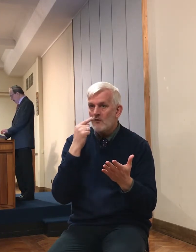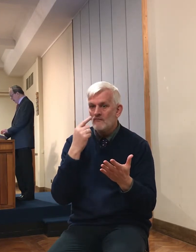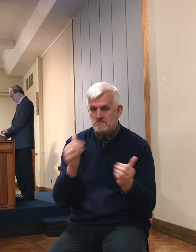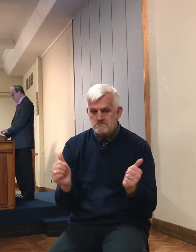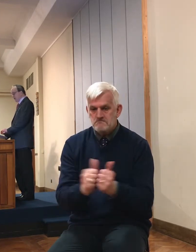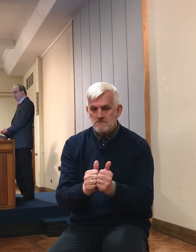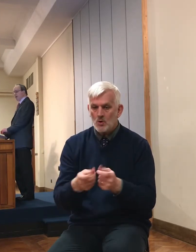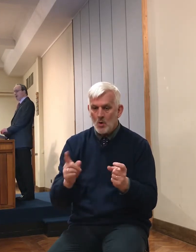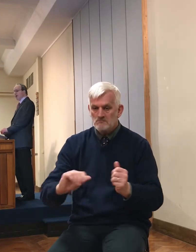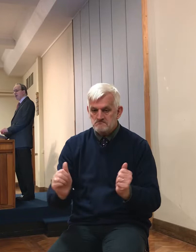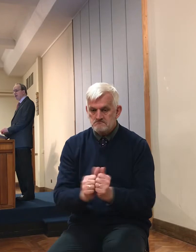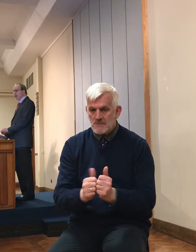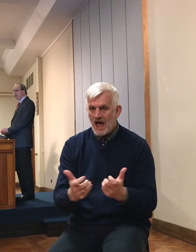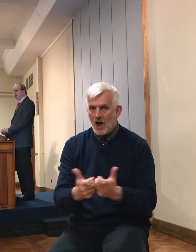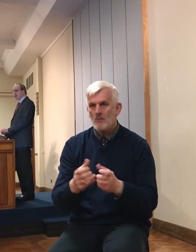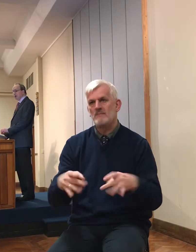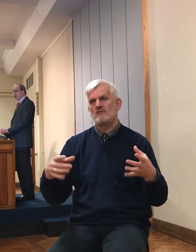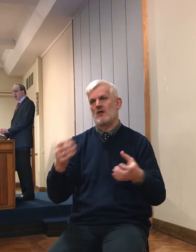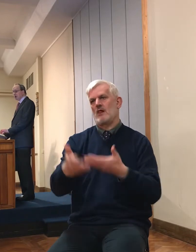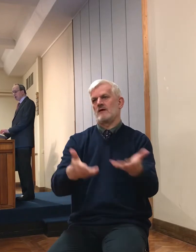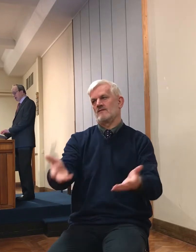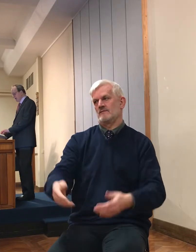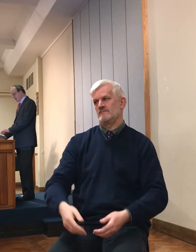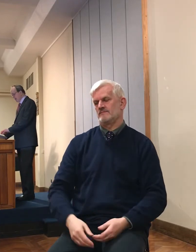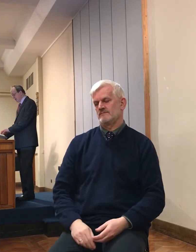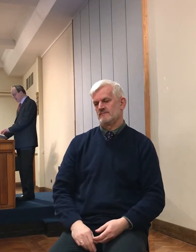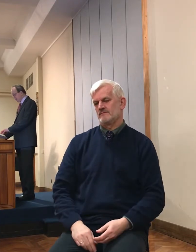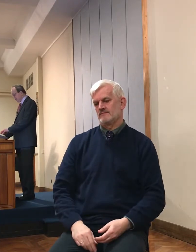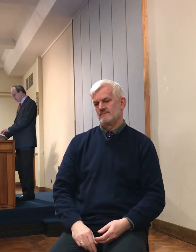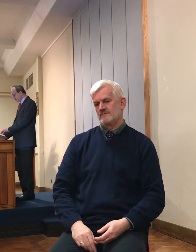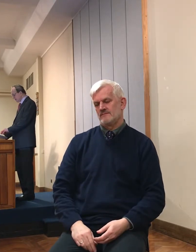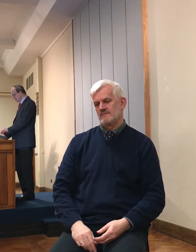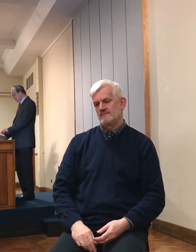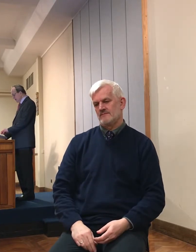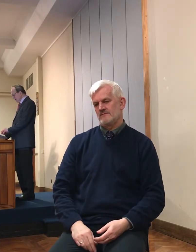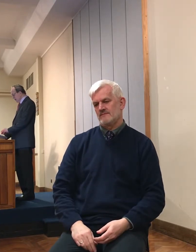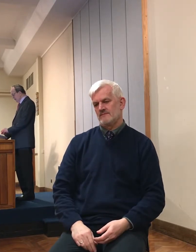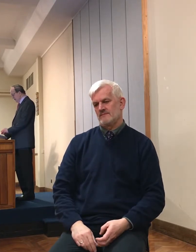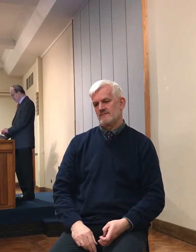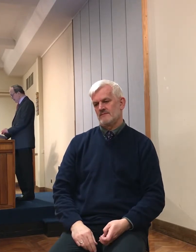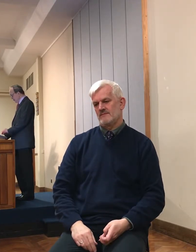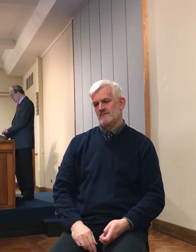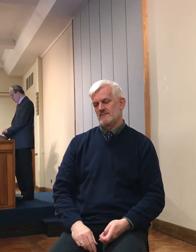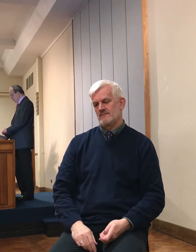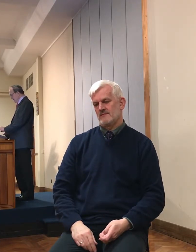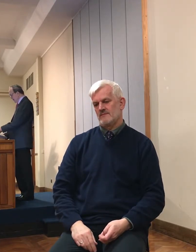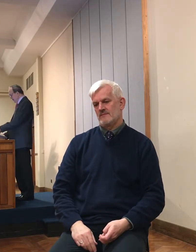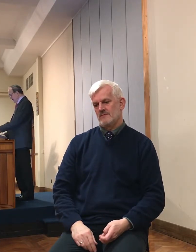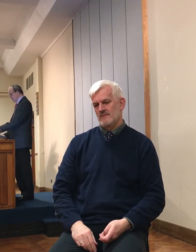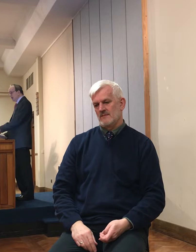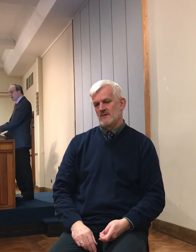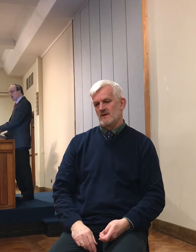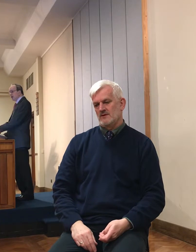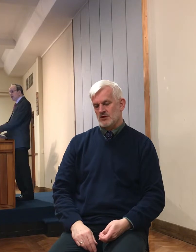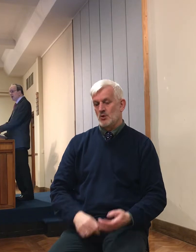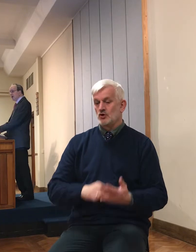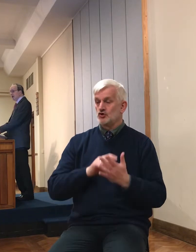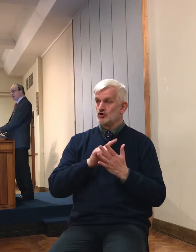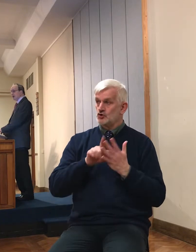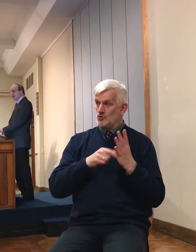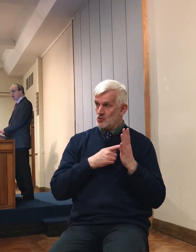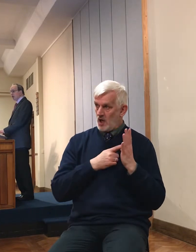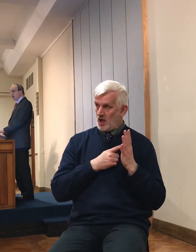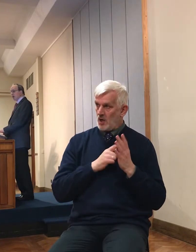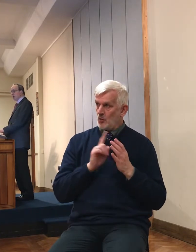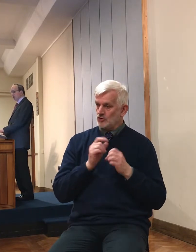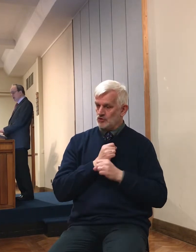it, that one of the first things that Joshua did was to obey the command of God,